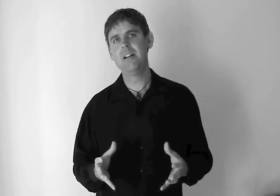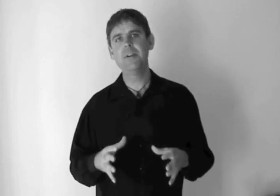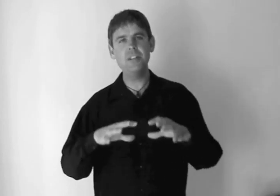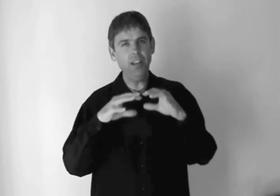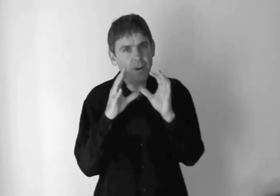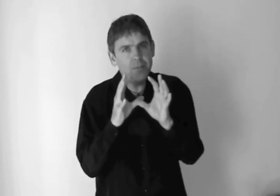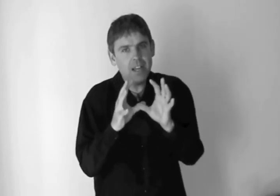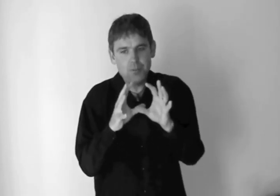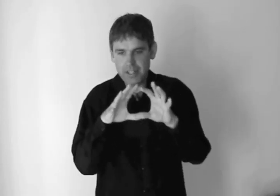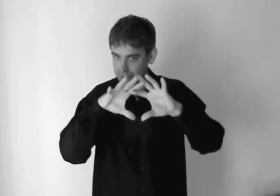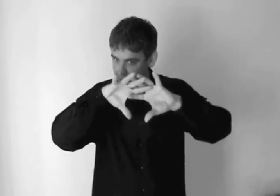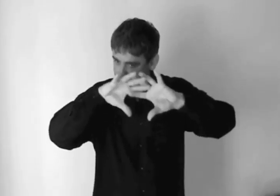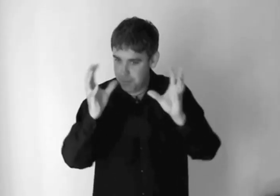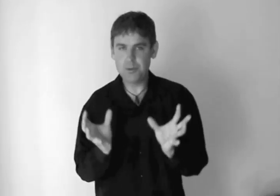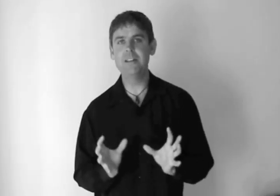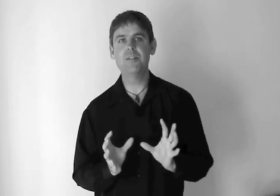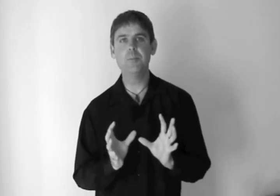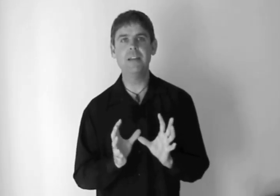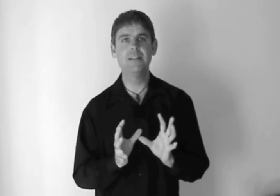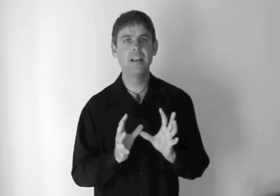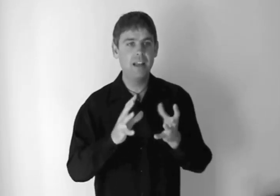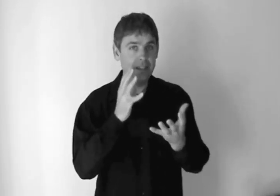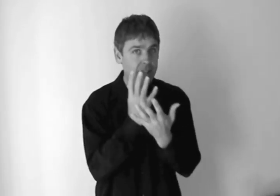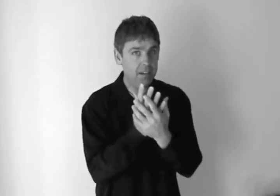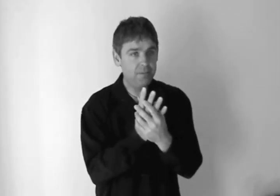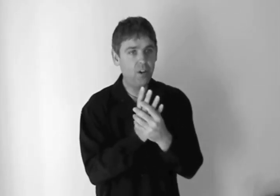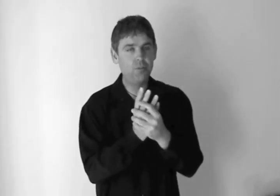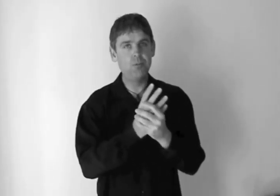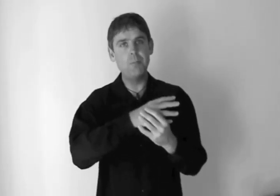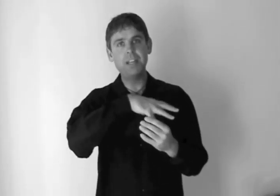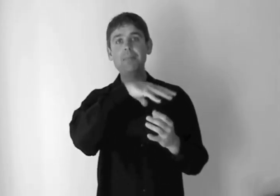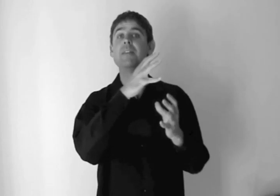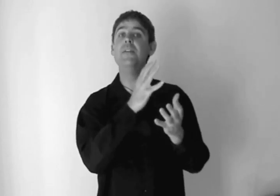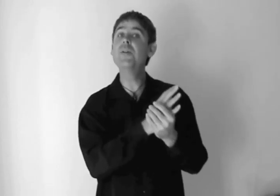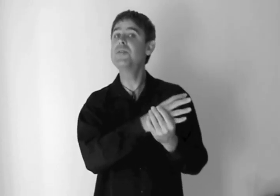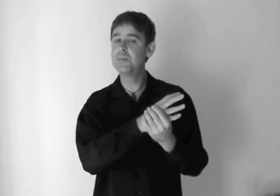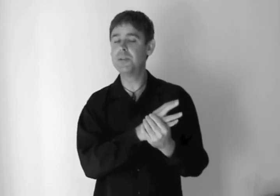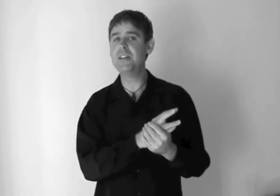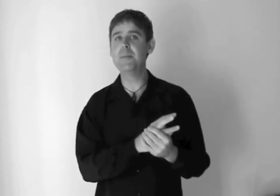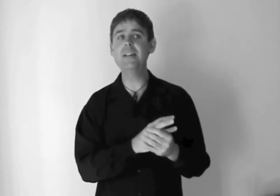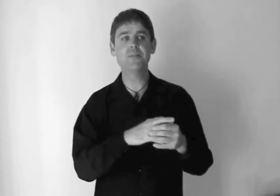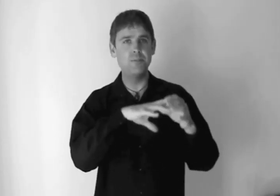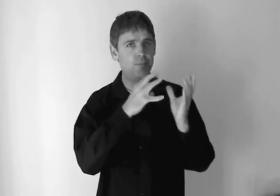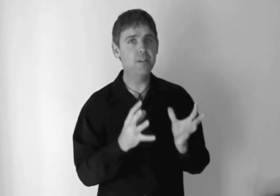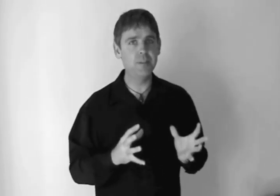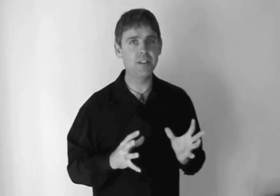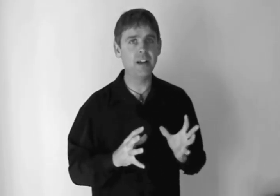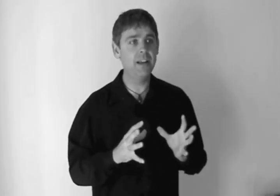Because if I was able to get in between those beats and get involved with what was happening in the notes between the beats or the rhythm, if you like,